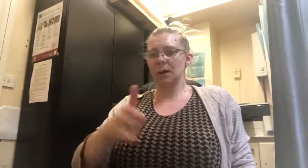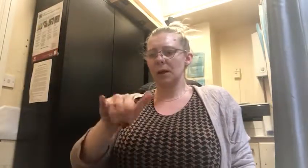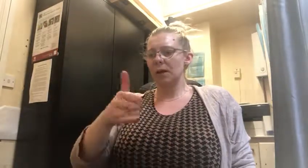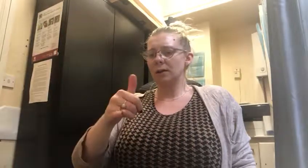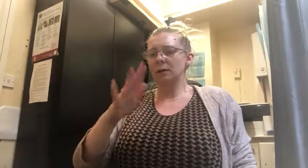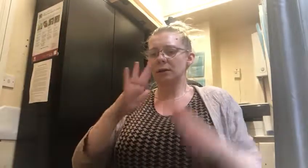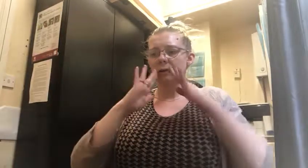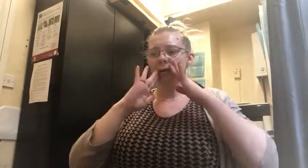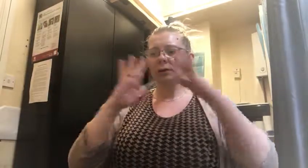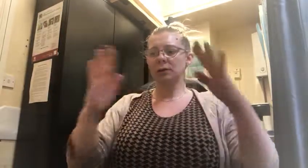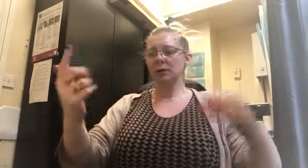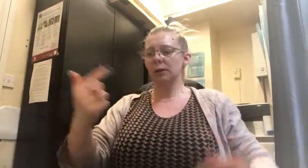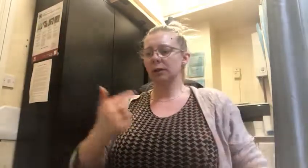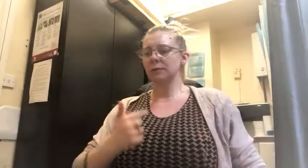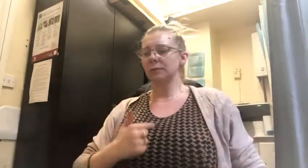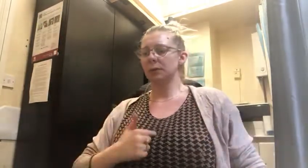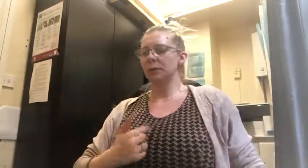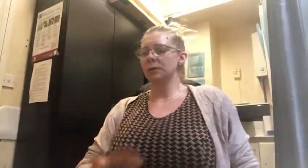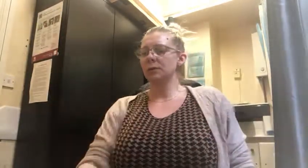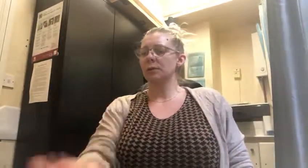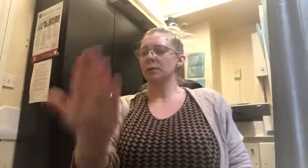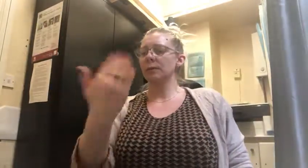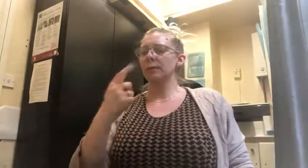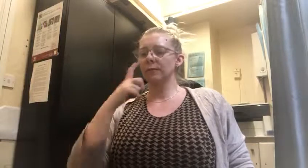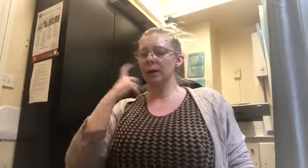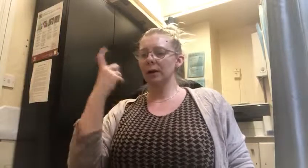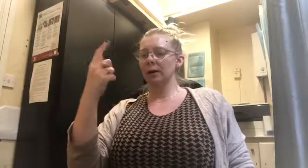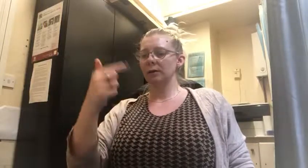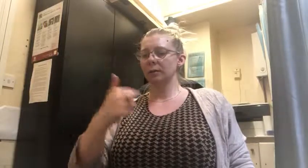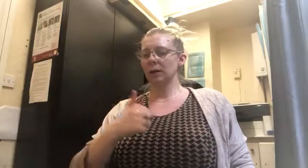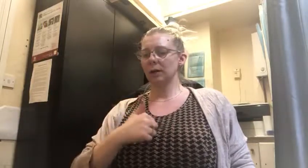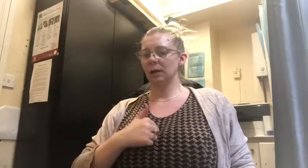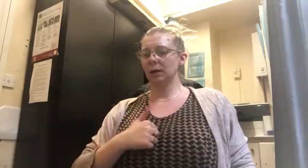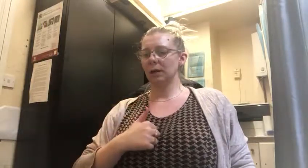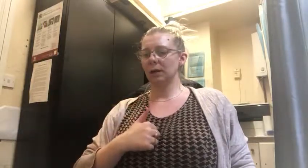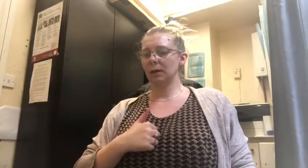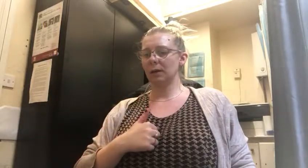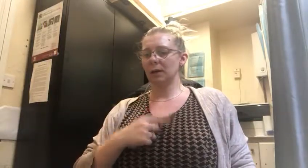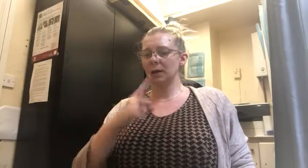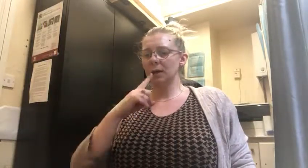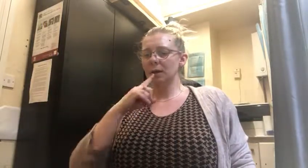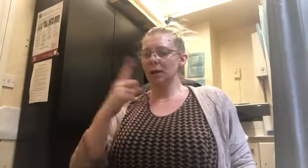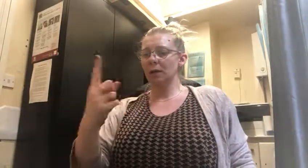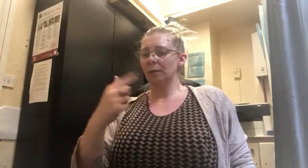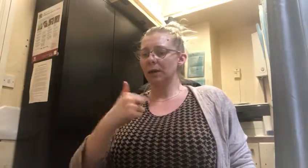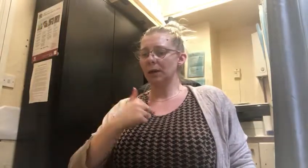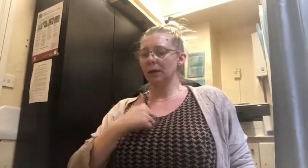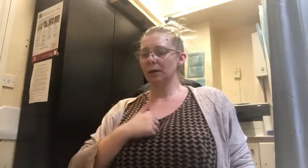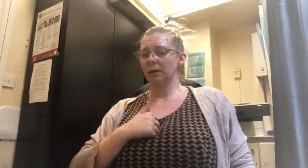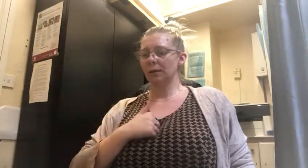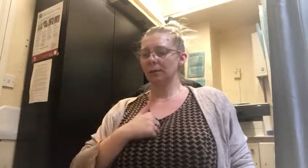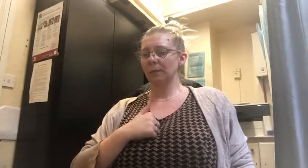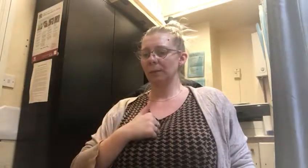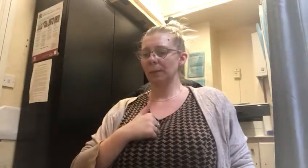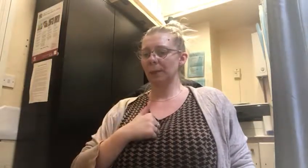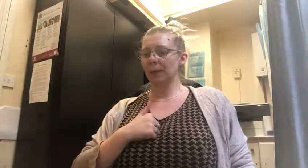And if you see it Now it's coming up for me So come find me And let me know